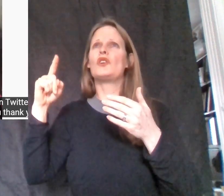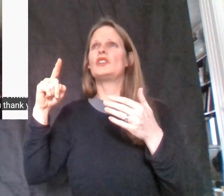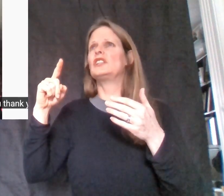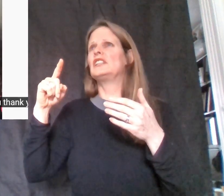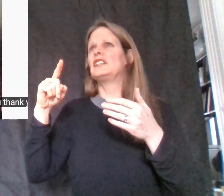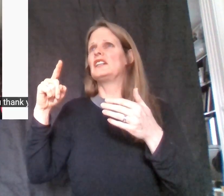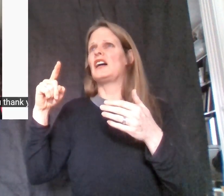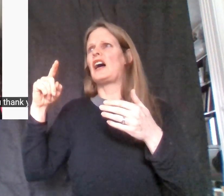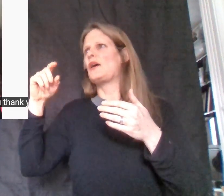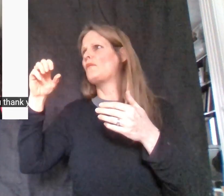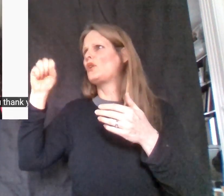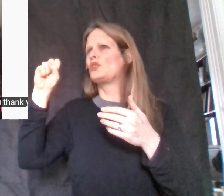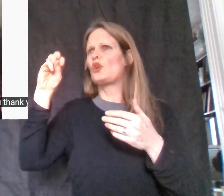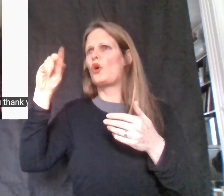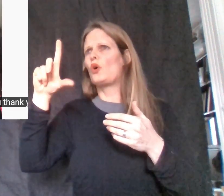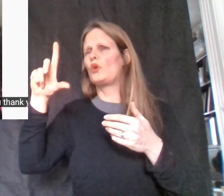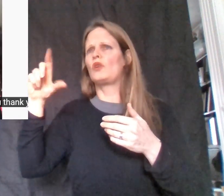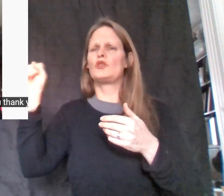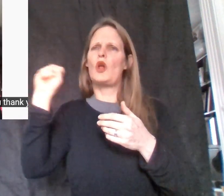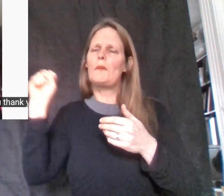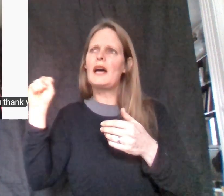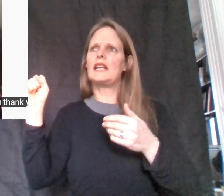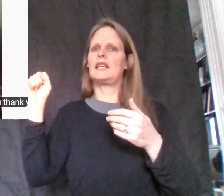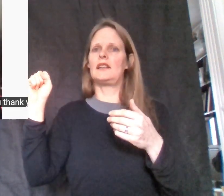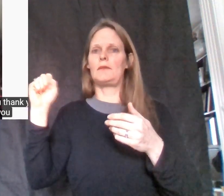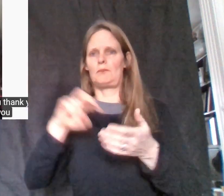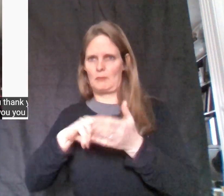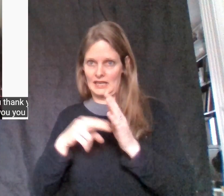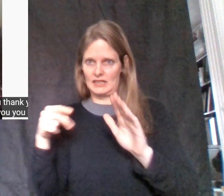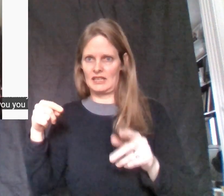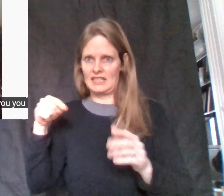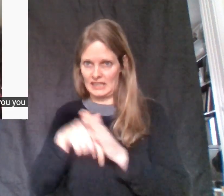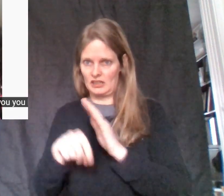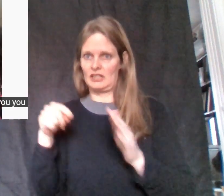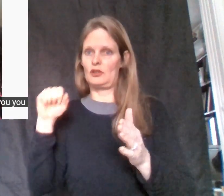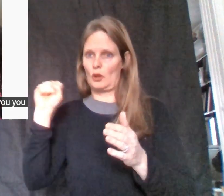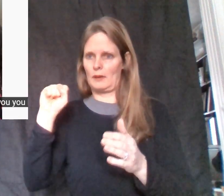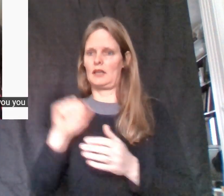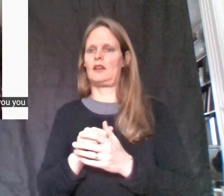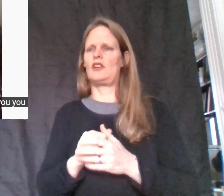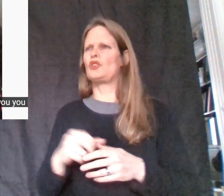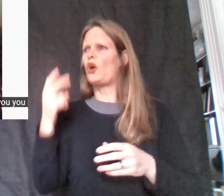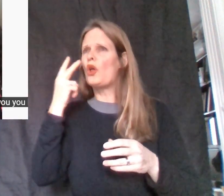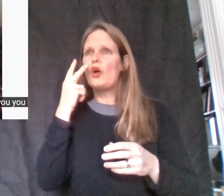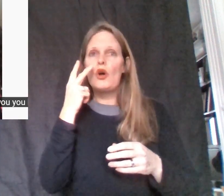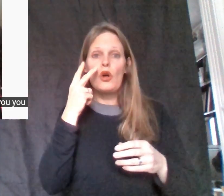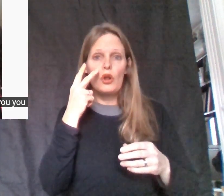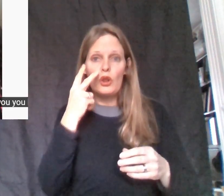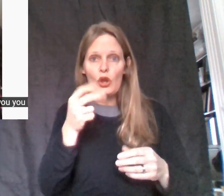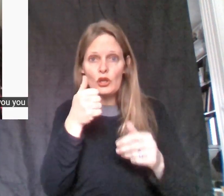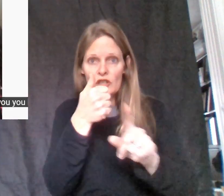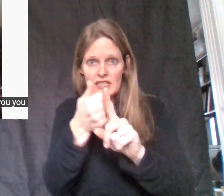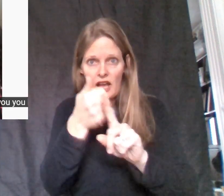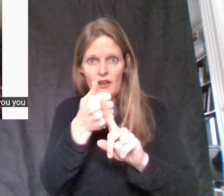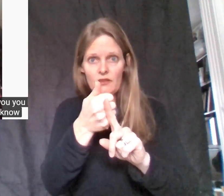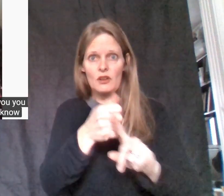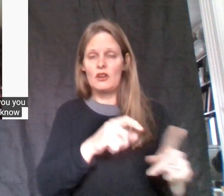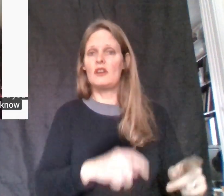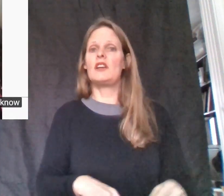for, you know, Soleimani. Thank you. You know, go look for yourselves. And, you know, honestly,